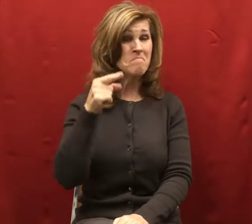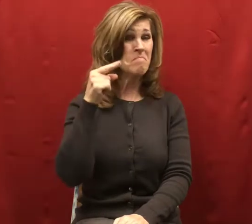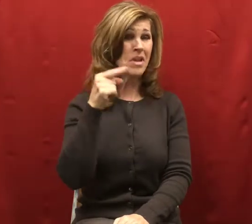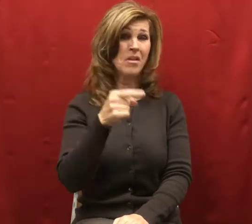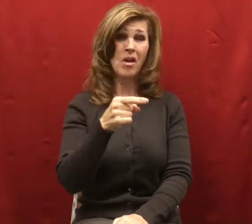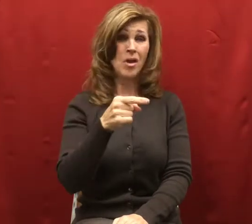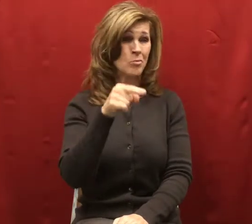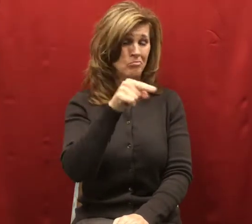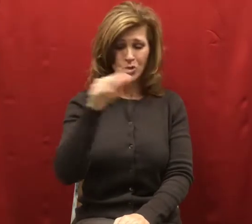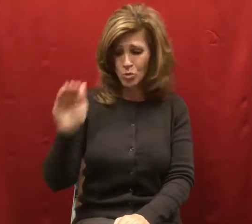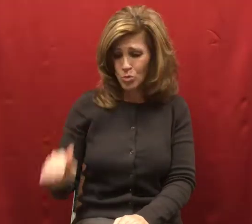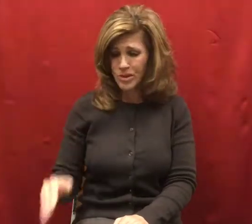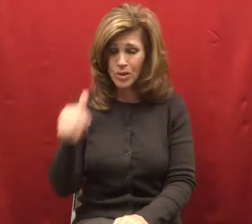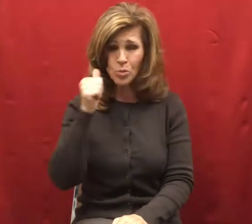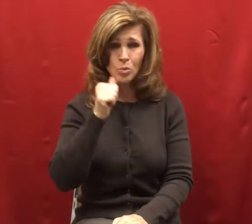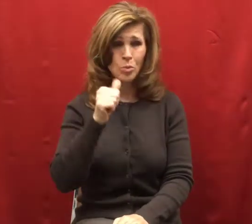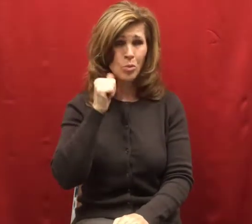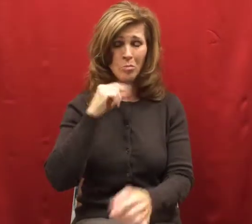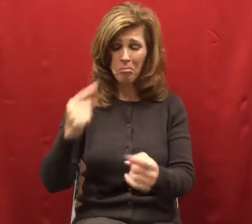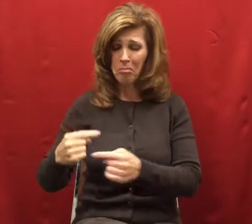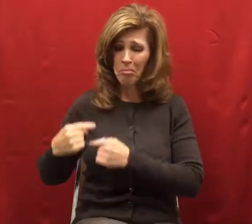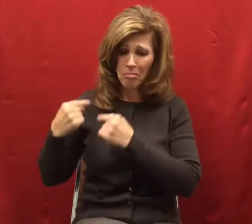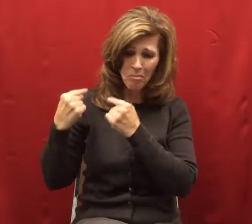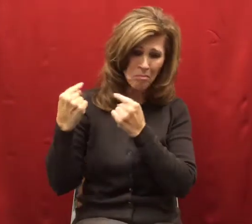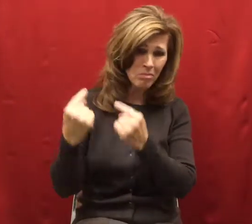all her life and had never laughed before.